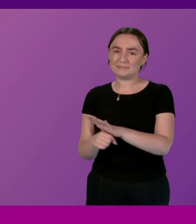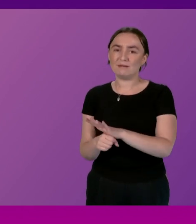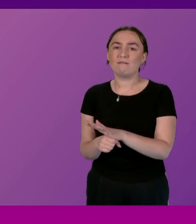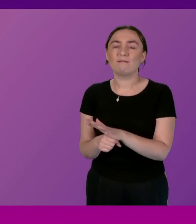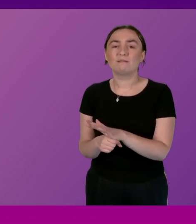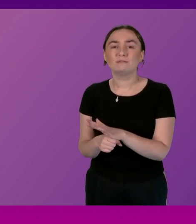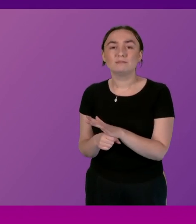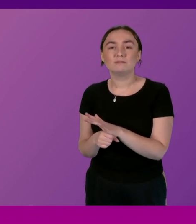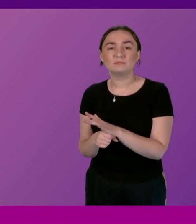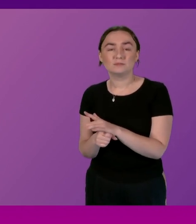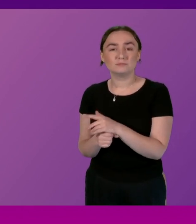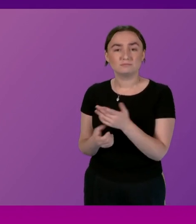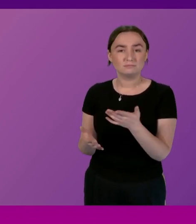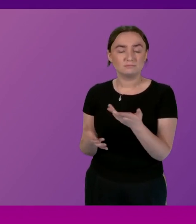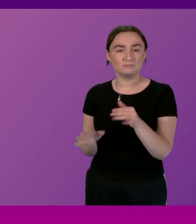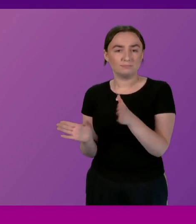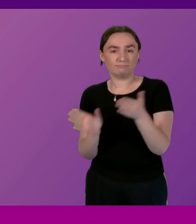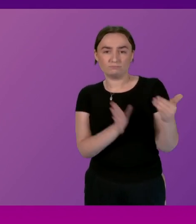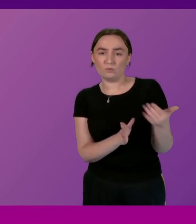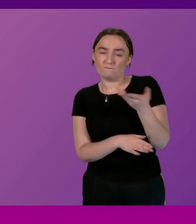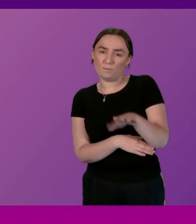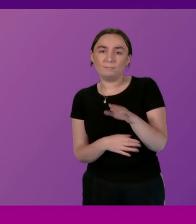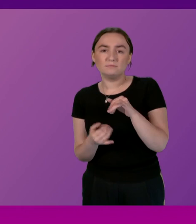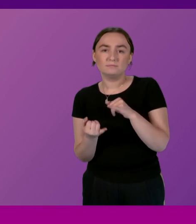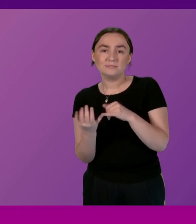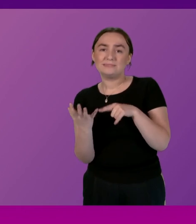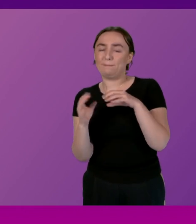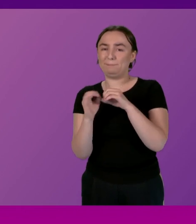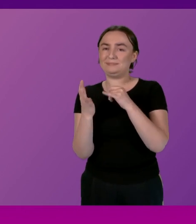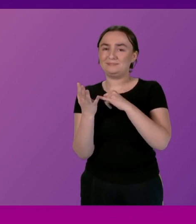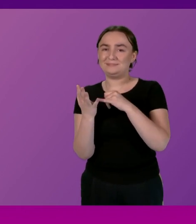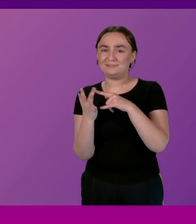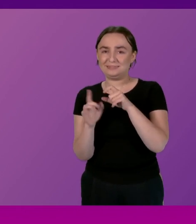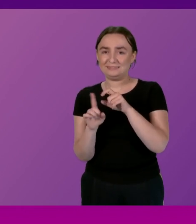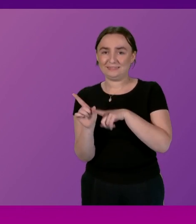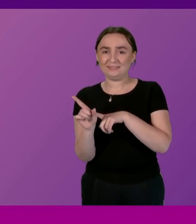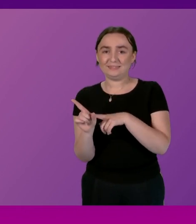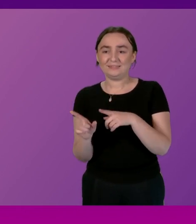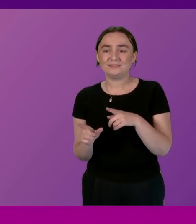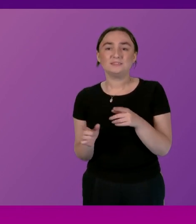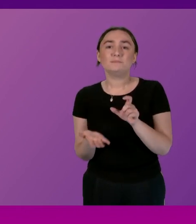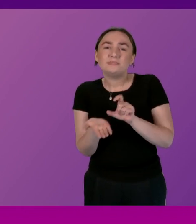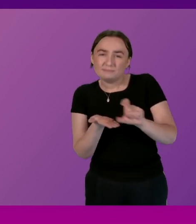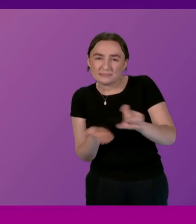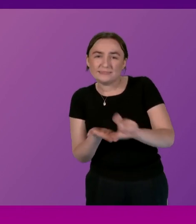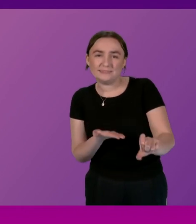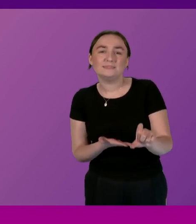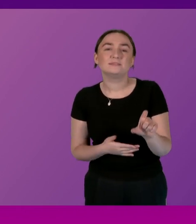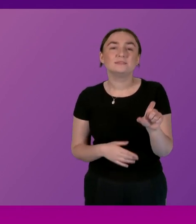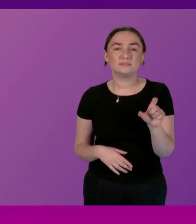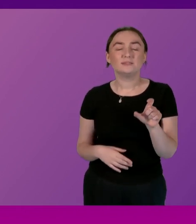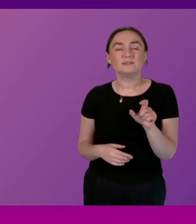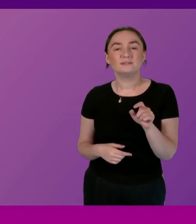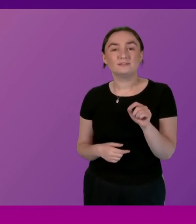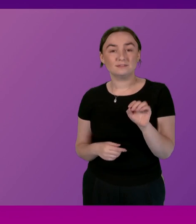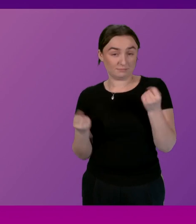subsidy I hope we're moving away from there and it's support for food production but given the funding you touched on funding and